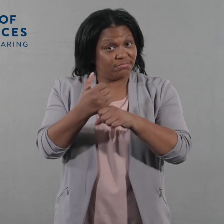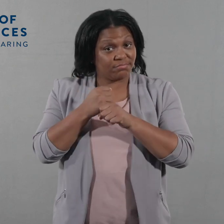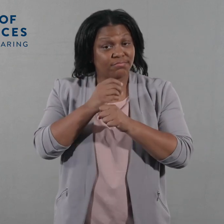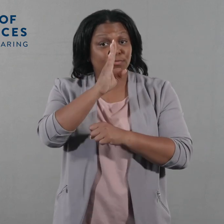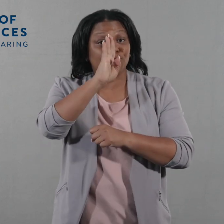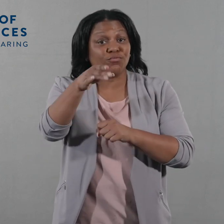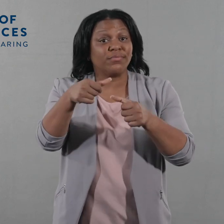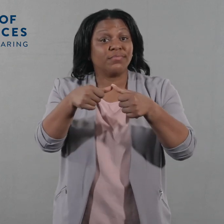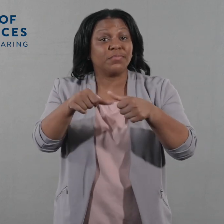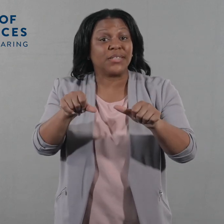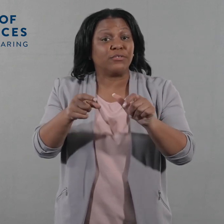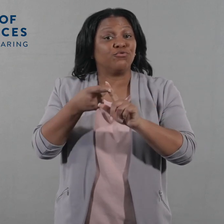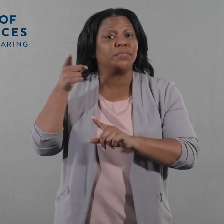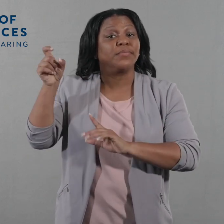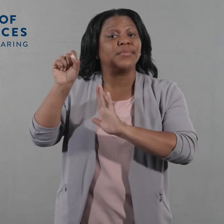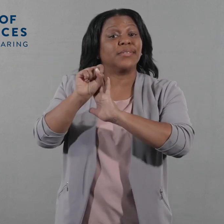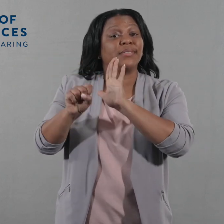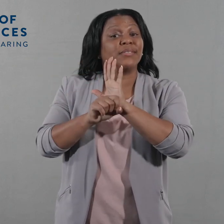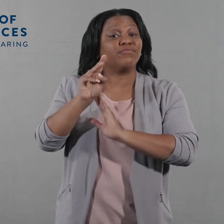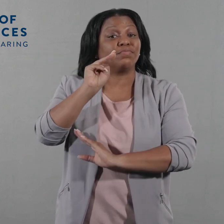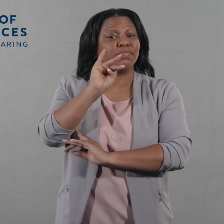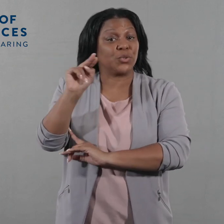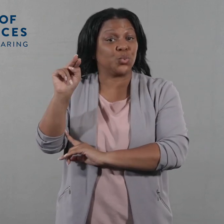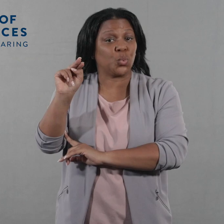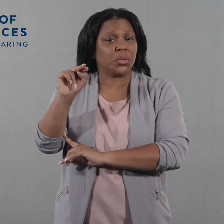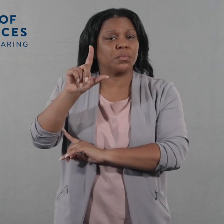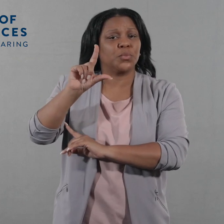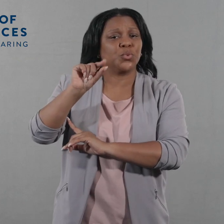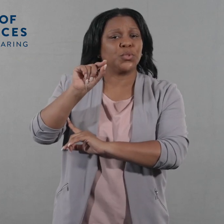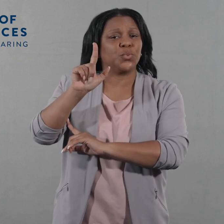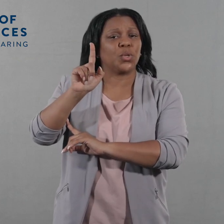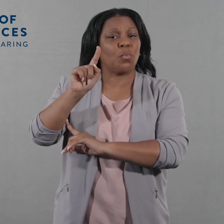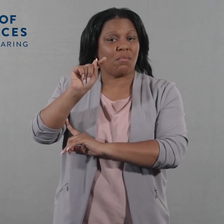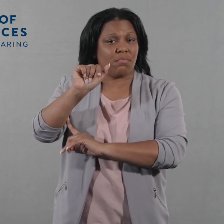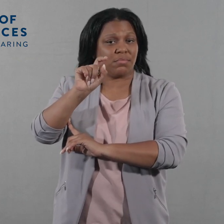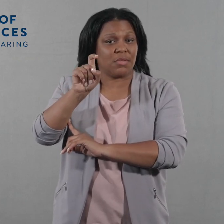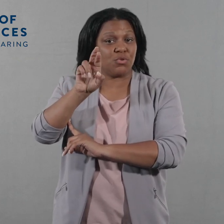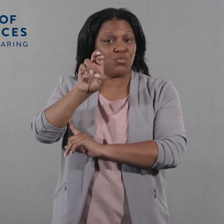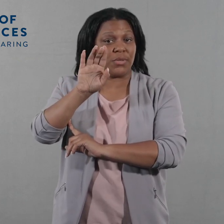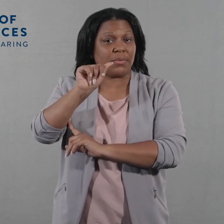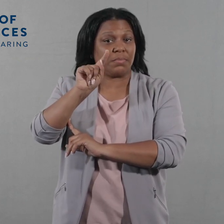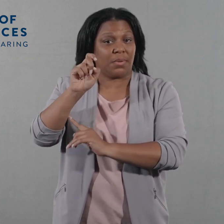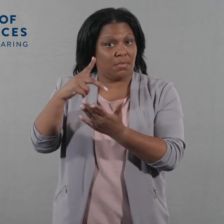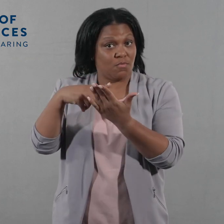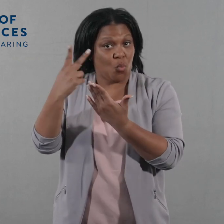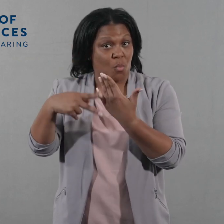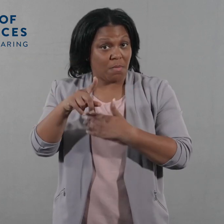Did you get a direct deposit from the State of Minnesota 2021 Tax Rebate Program?